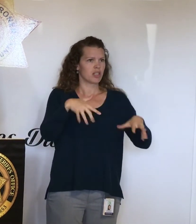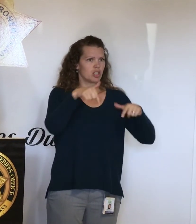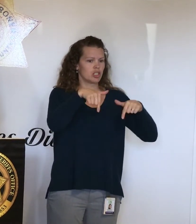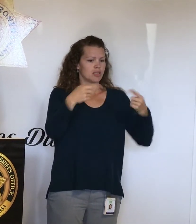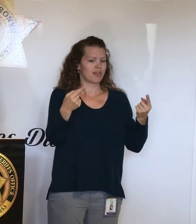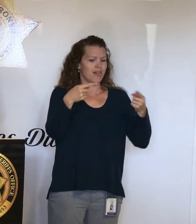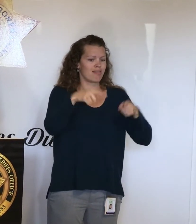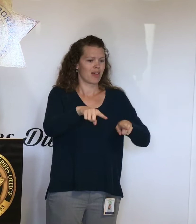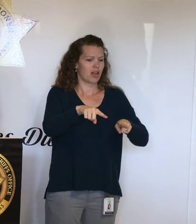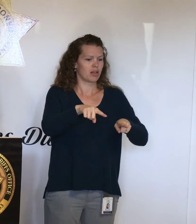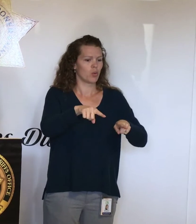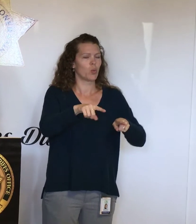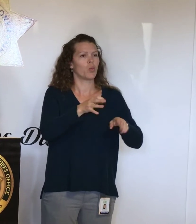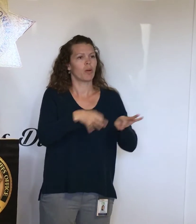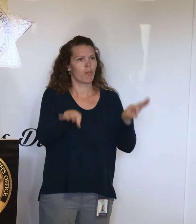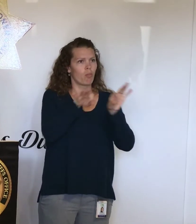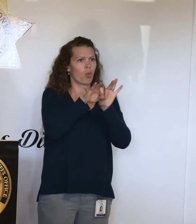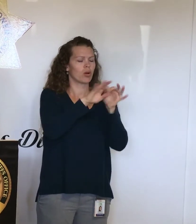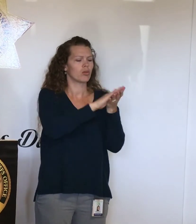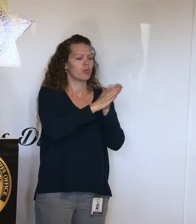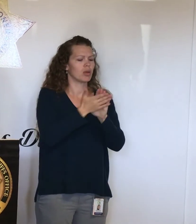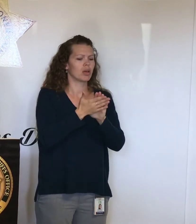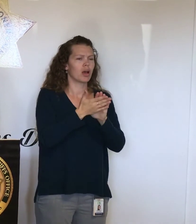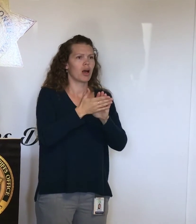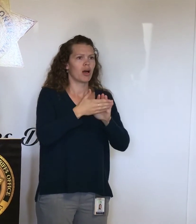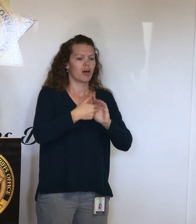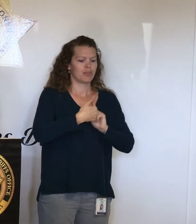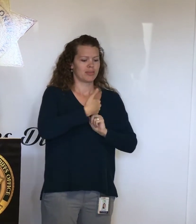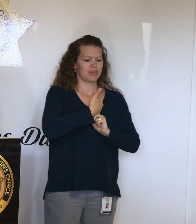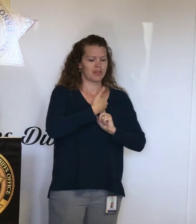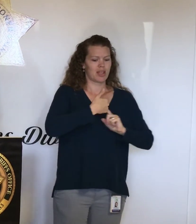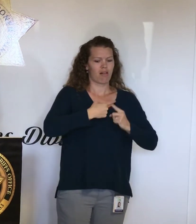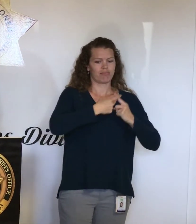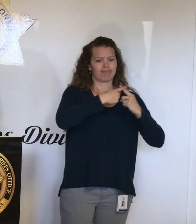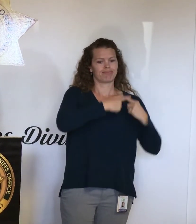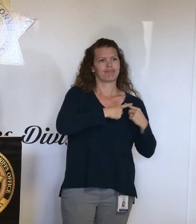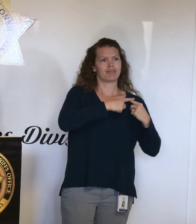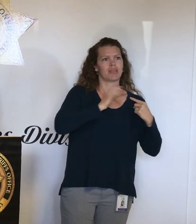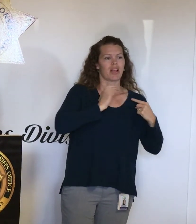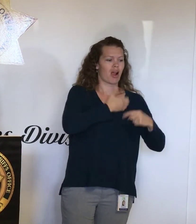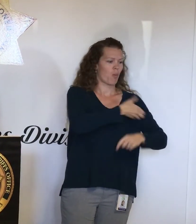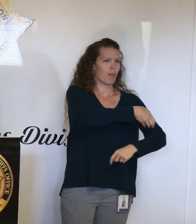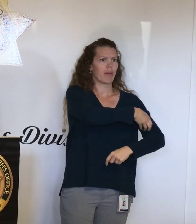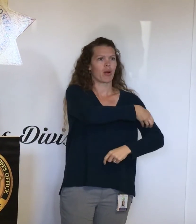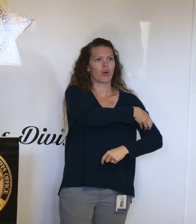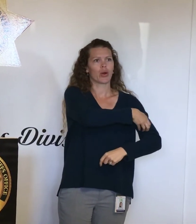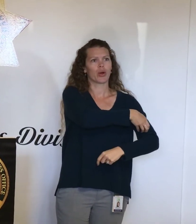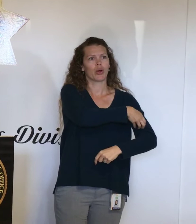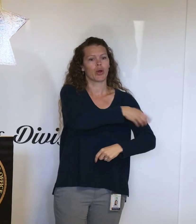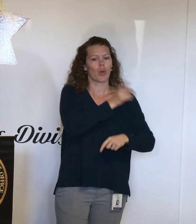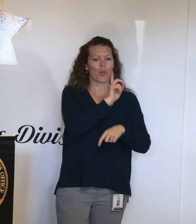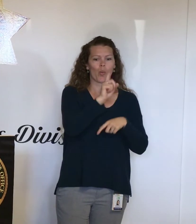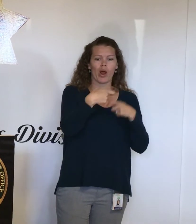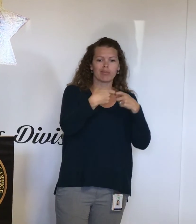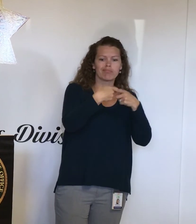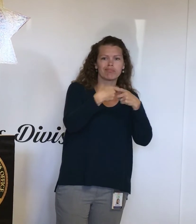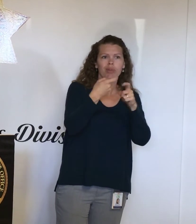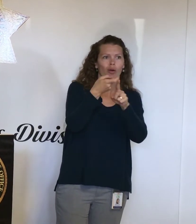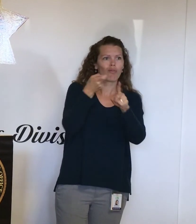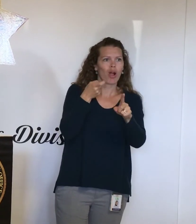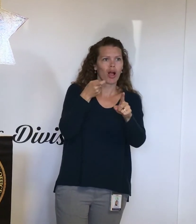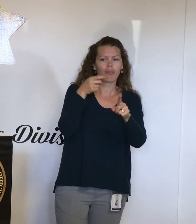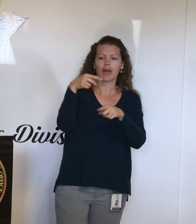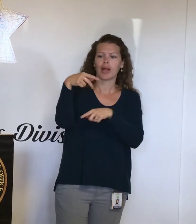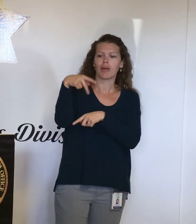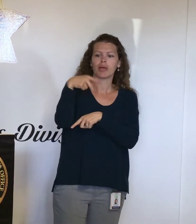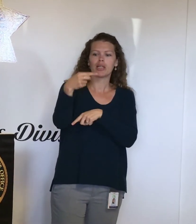-sufficient on our power group. And as we move forward, because two transmission lines come into the county, if something goes wrong